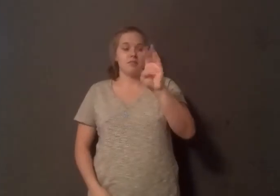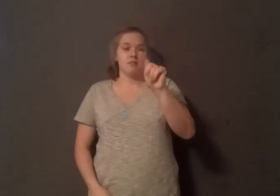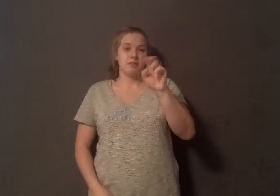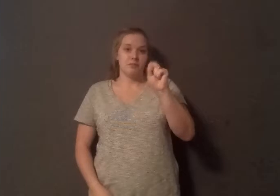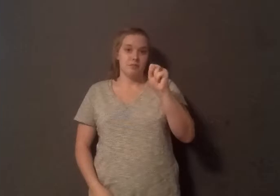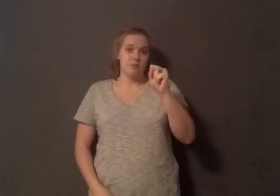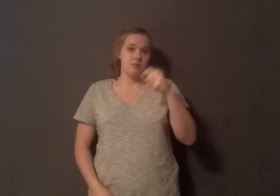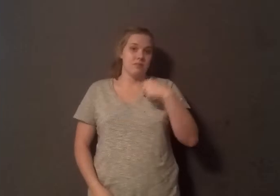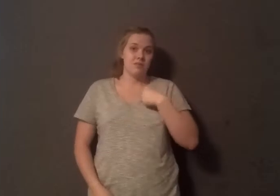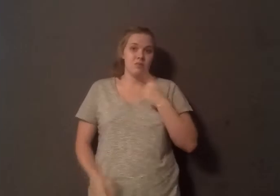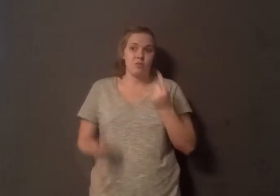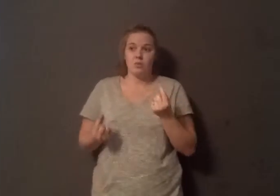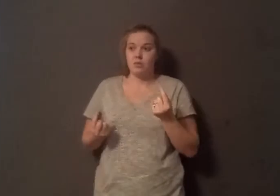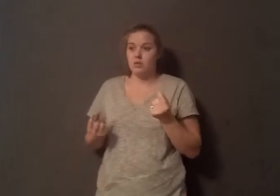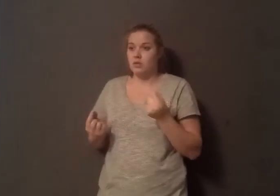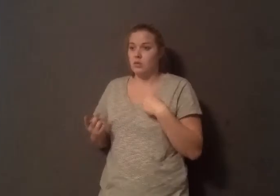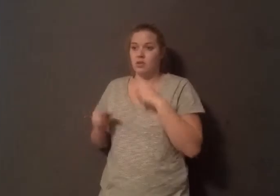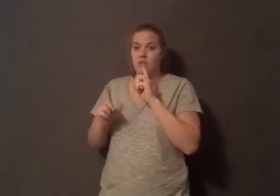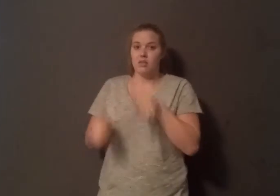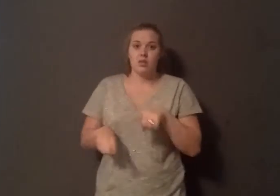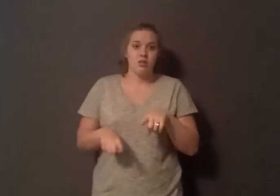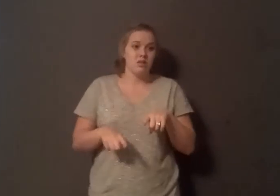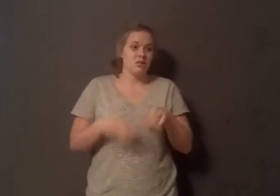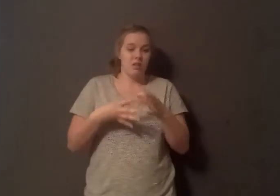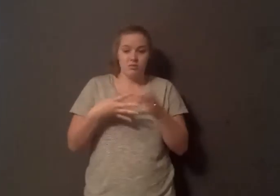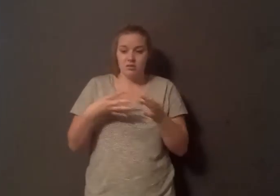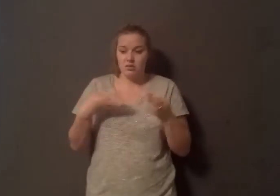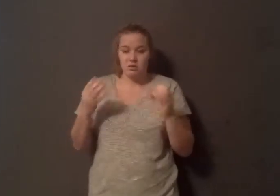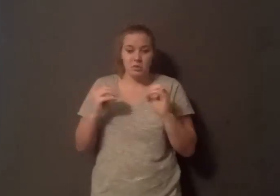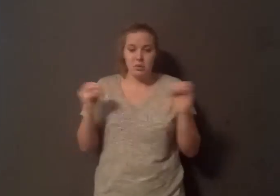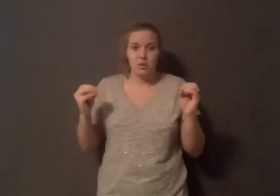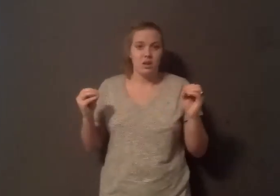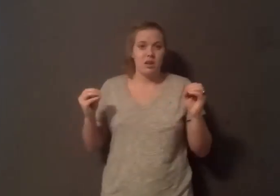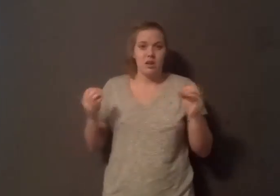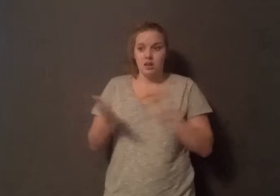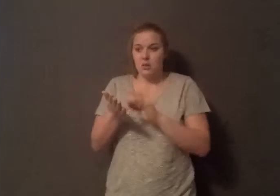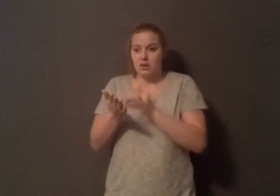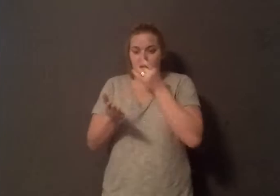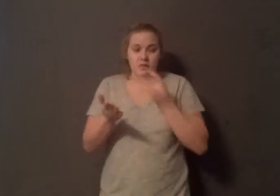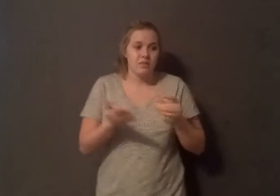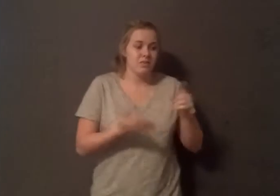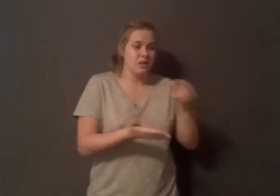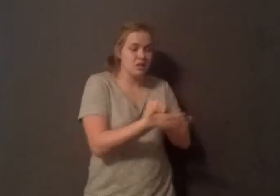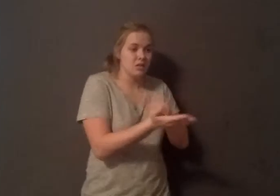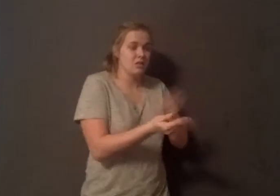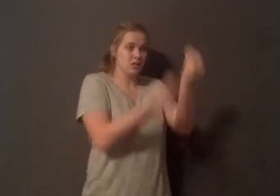where to go. I don't know what to do. You're just like out of options, and you don't know what to do. You're taking medicine. You're listening to this doctor, and the cardiologist